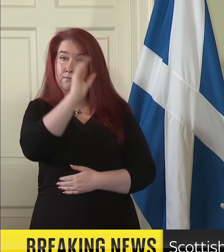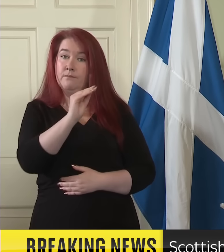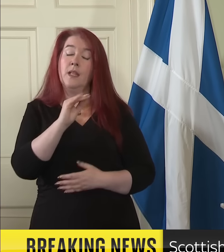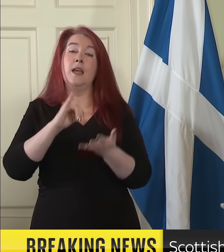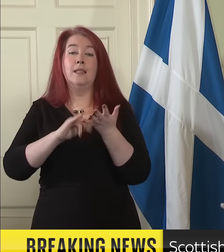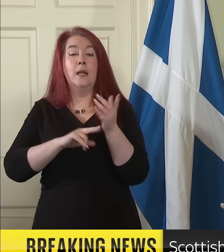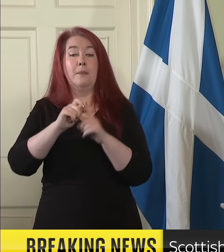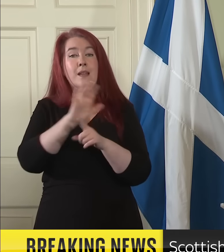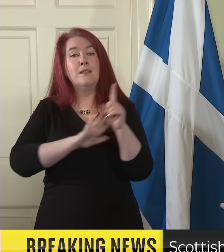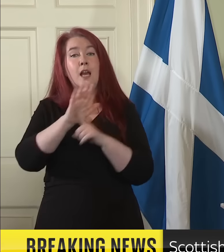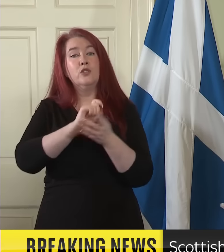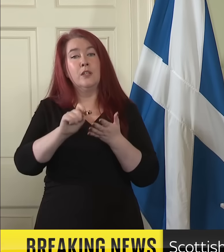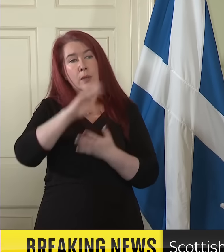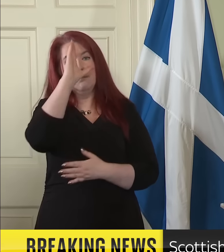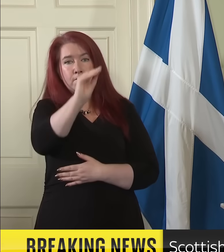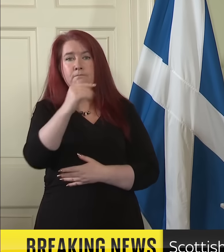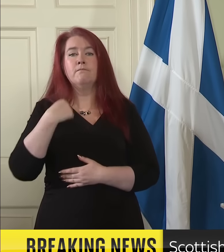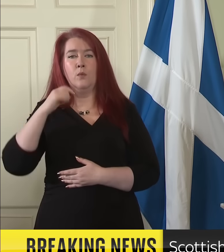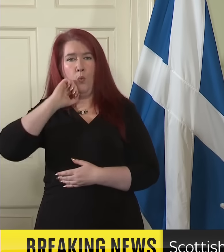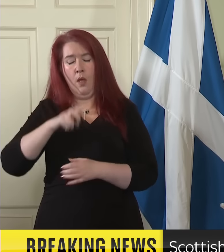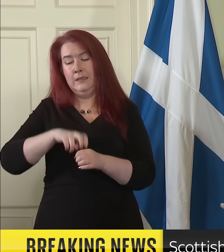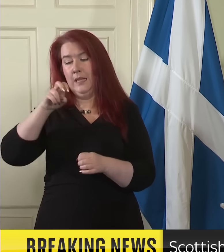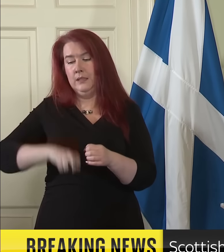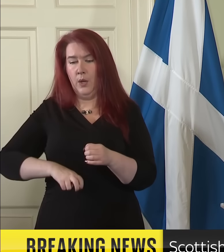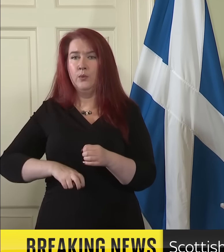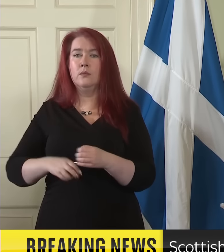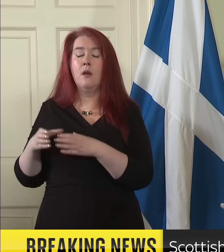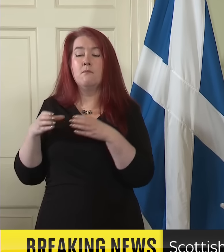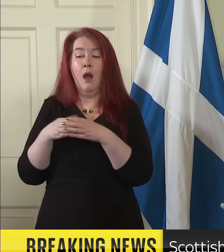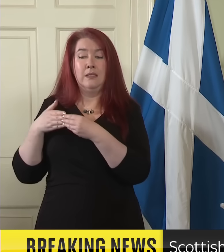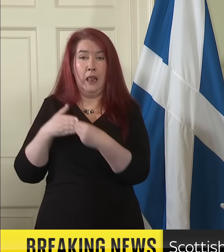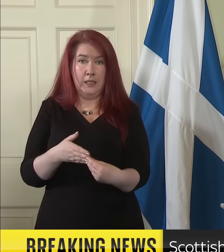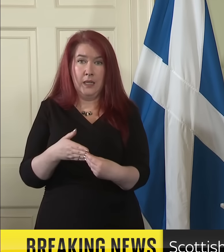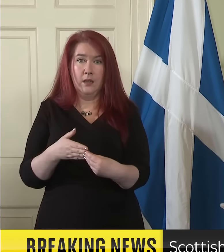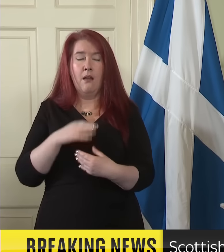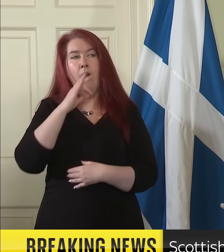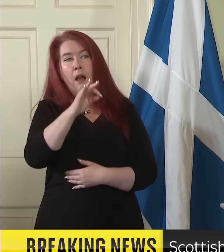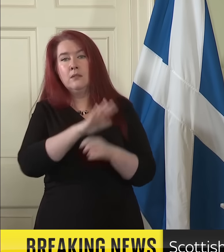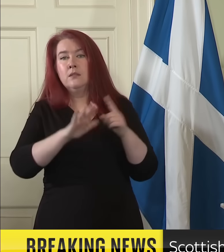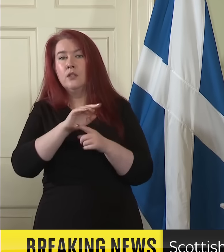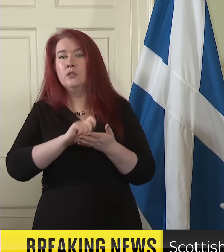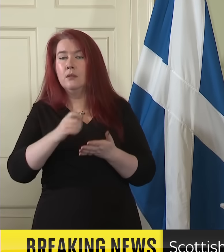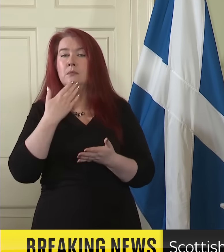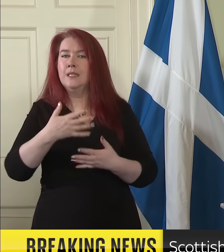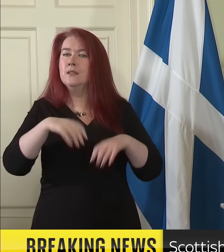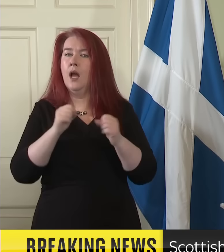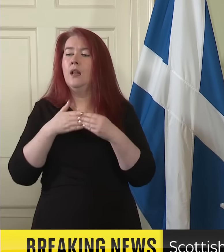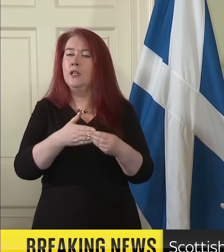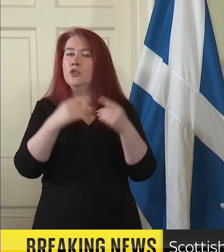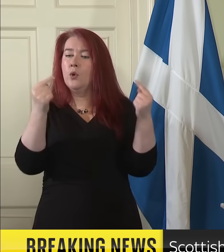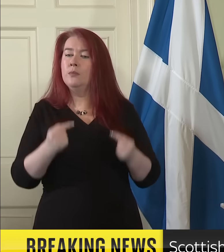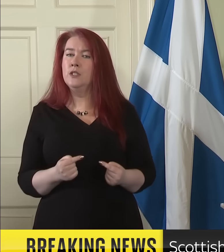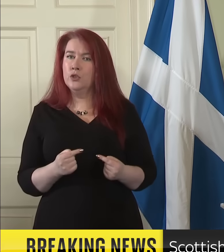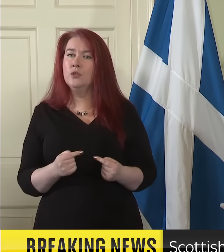National Secretary of my intention to stand down as party leader and ask that she commences a leadership contest for my